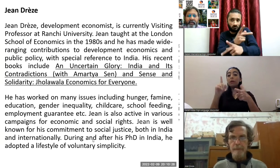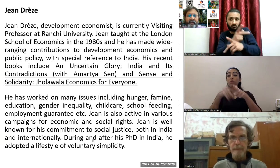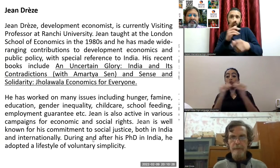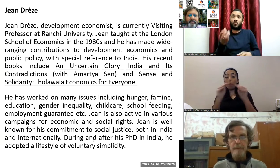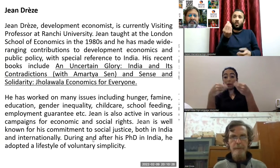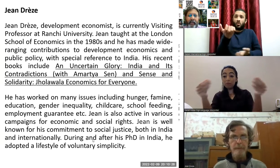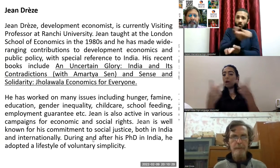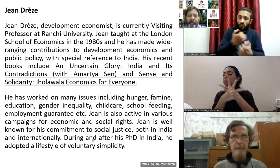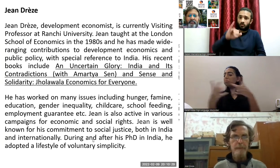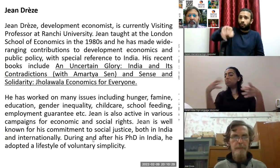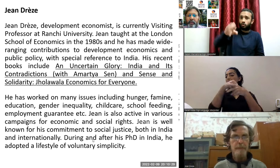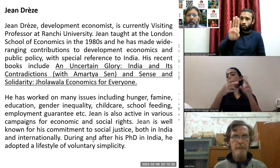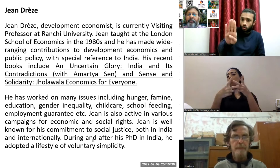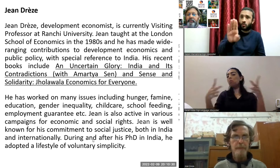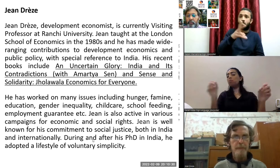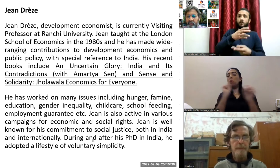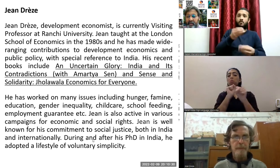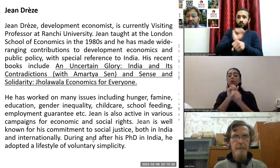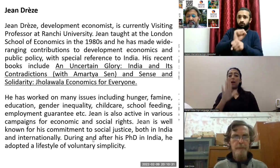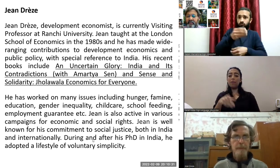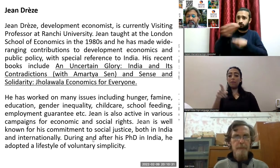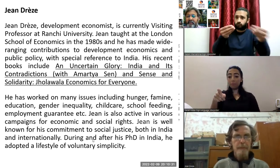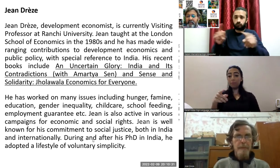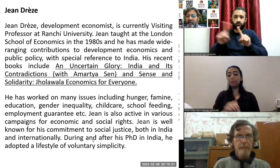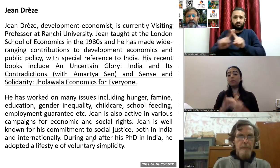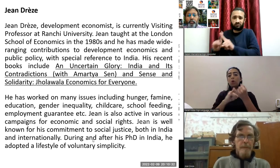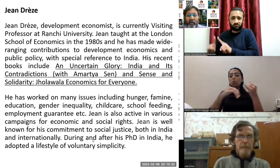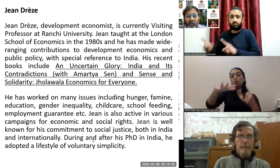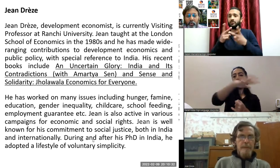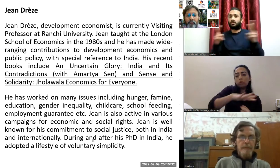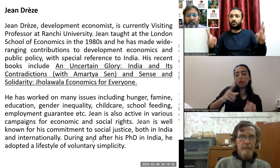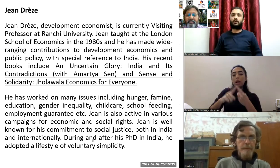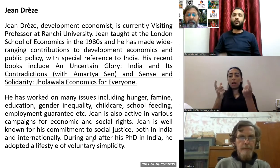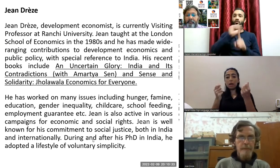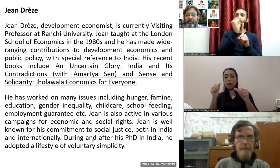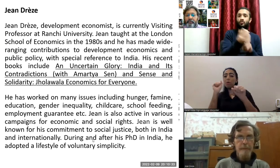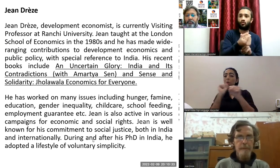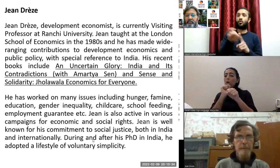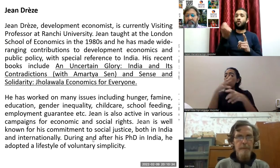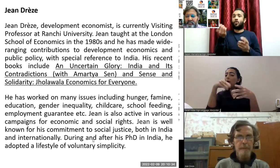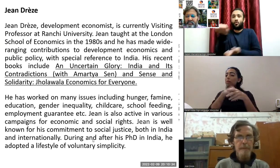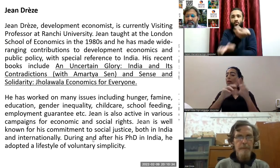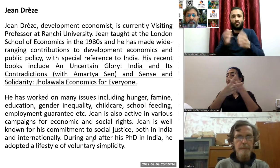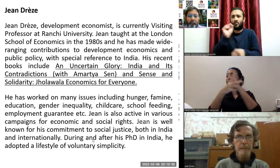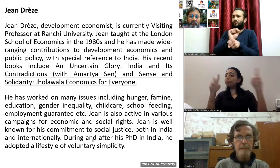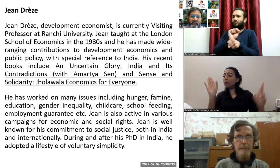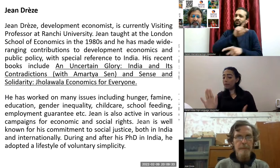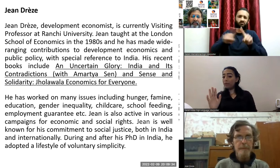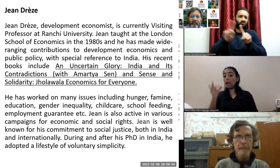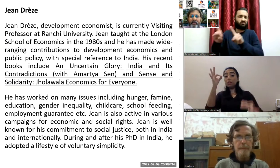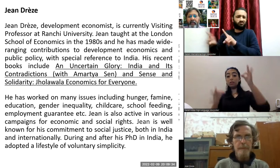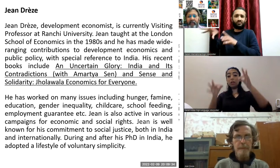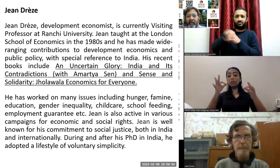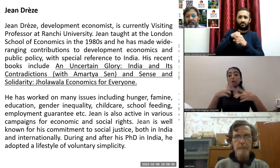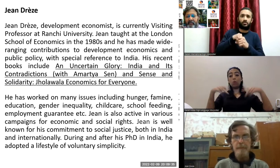various campaigns for economic and social rights he is well known for his commitment to social justice both